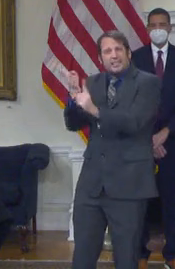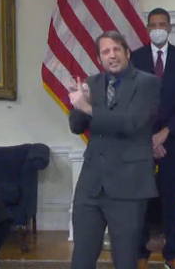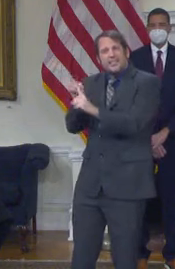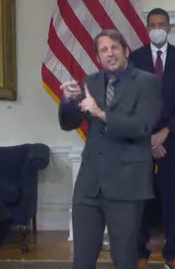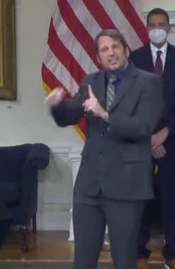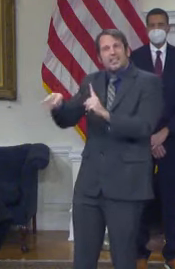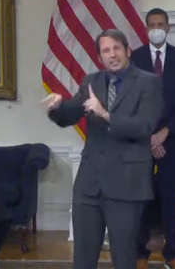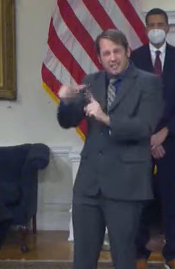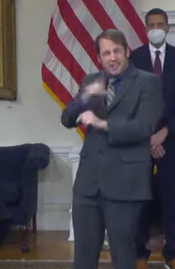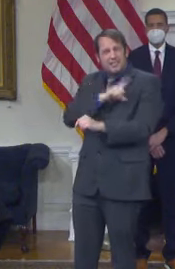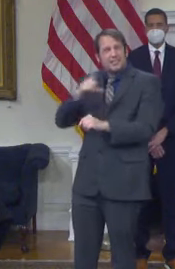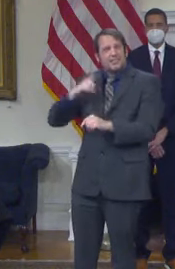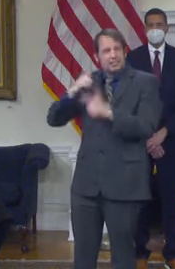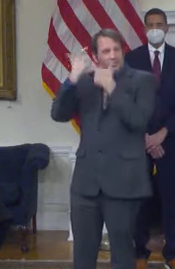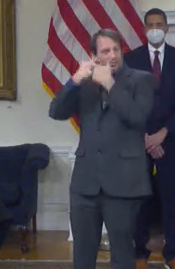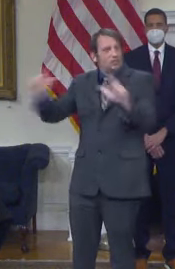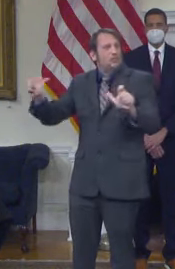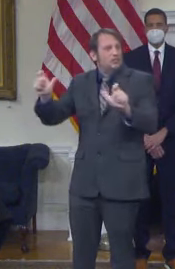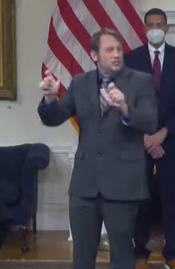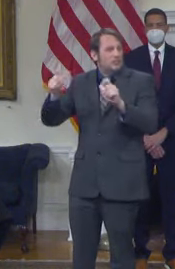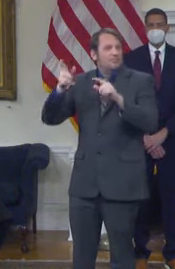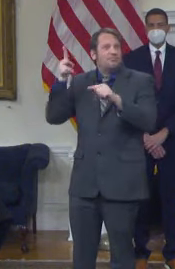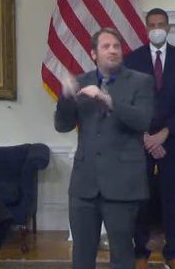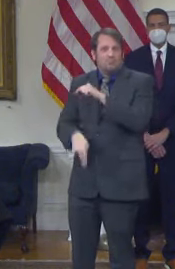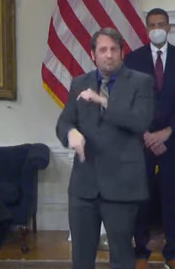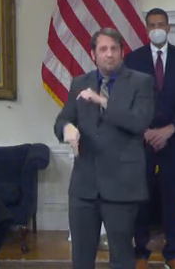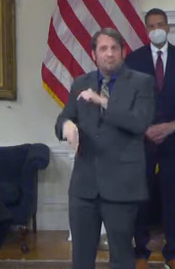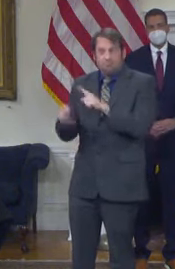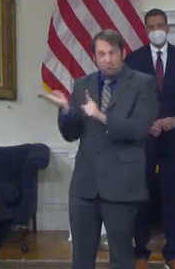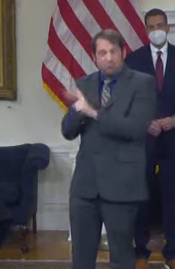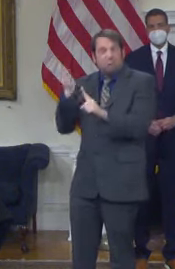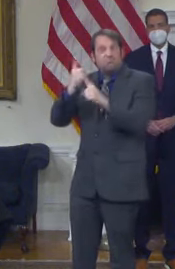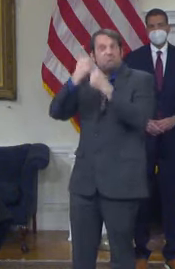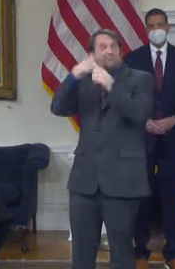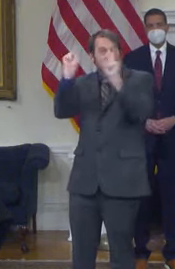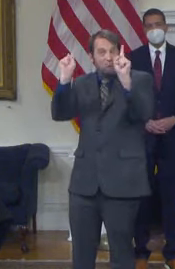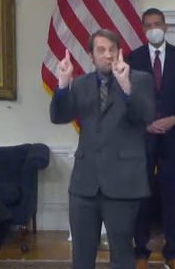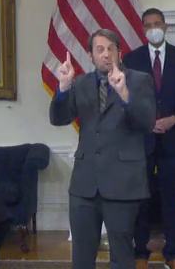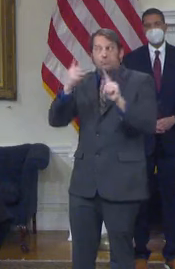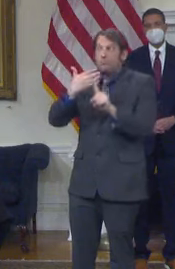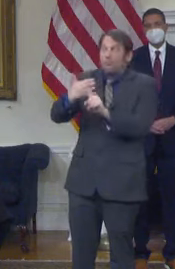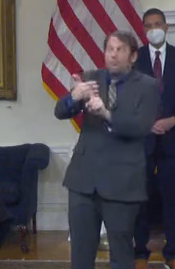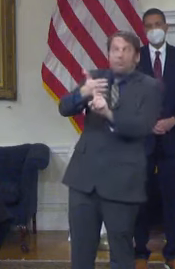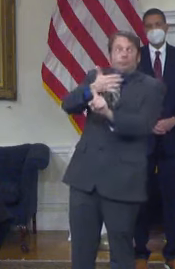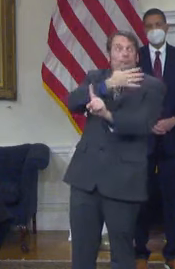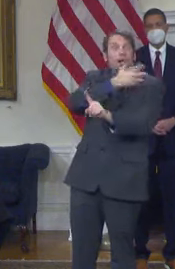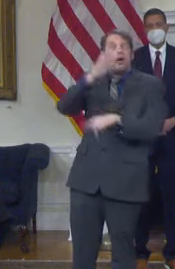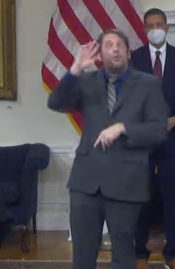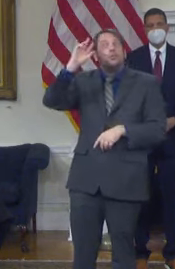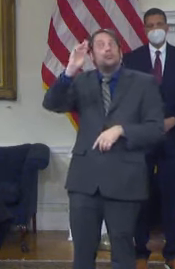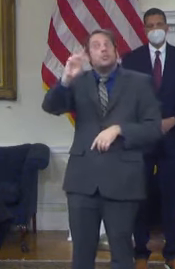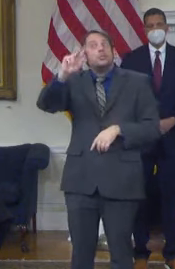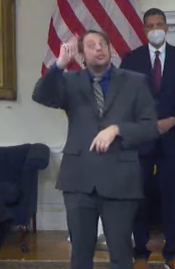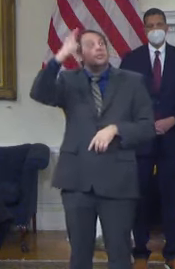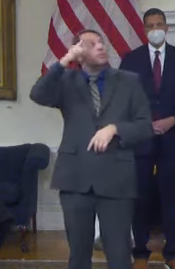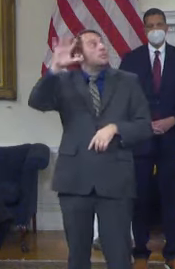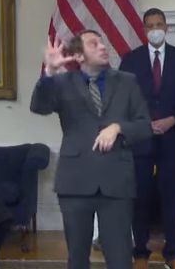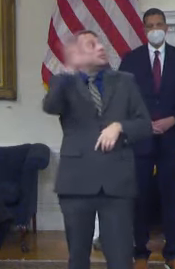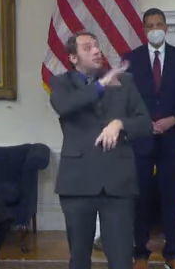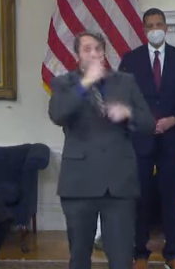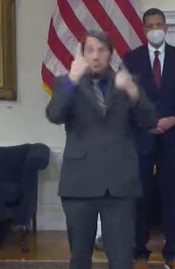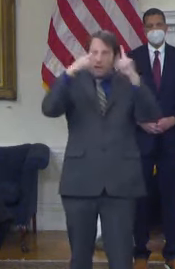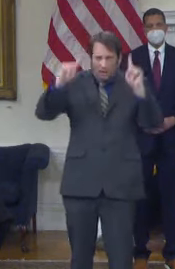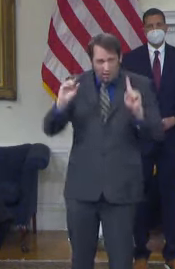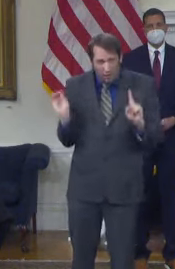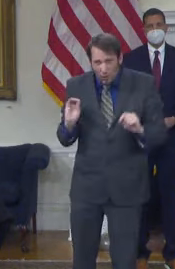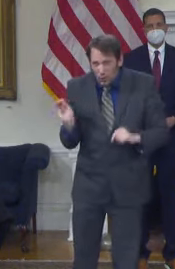pandemic, which is no other Republican governor in America has passed a tax cut with the Democratic legislature. So why we couldn't expand